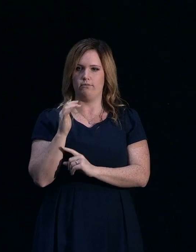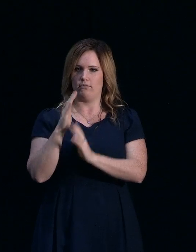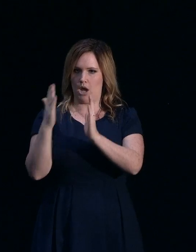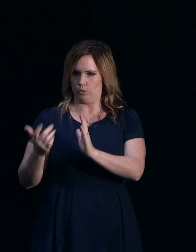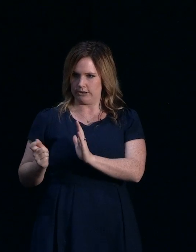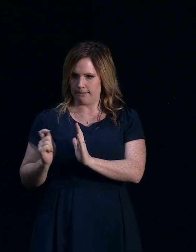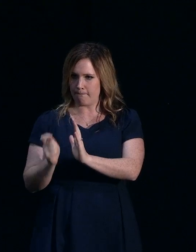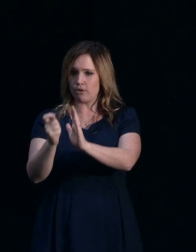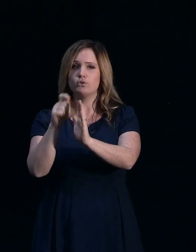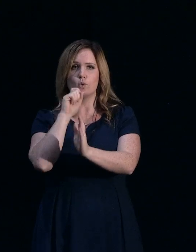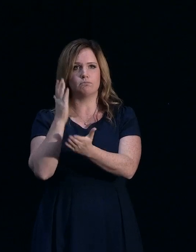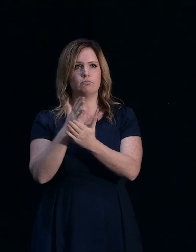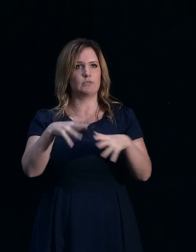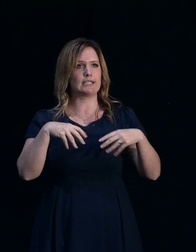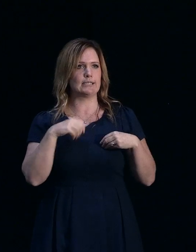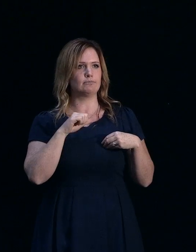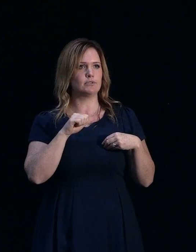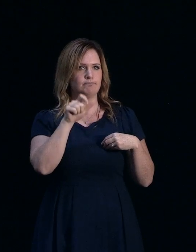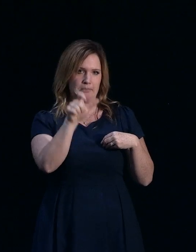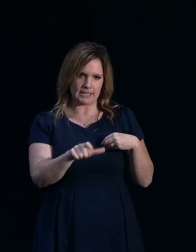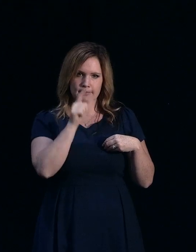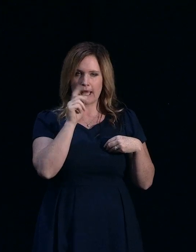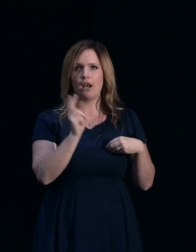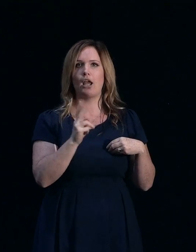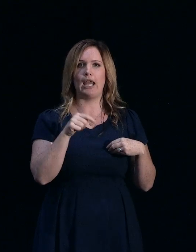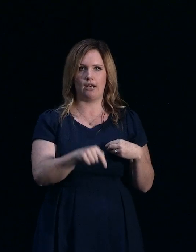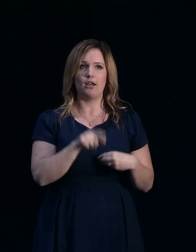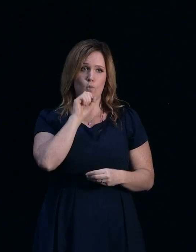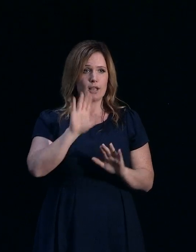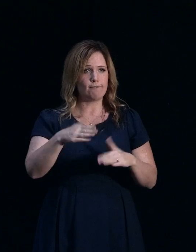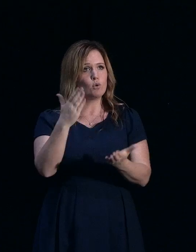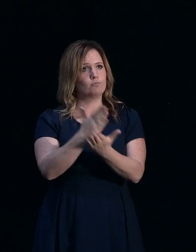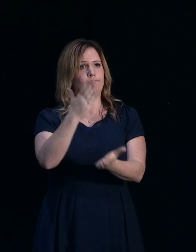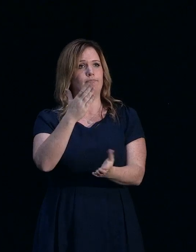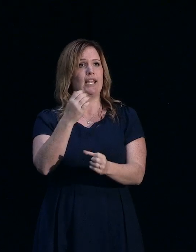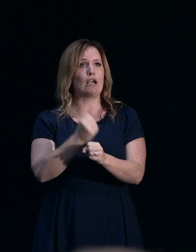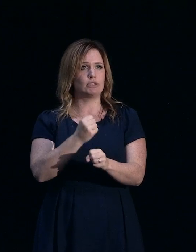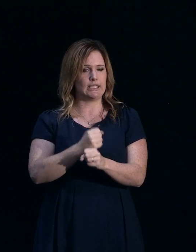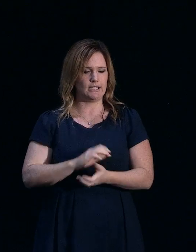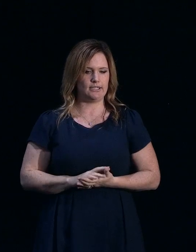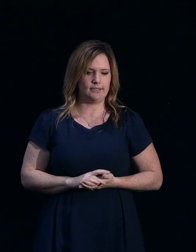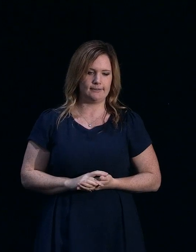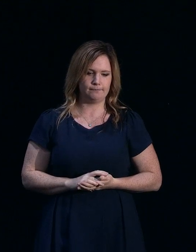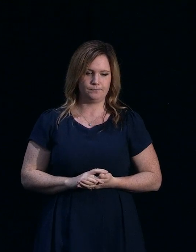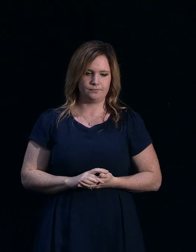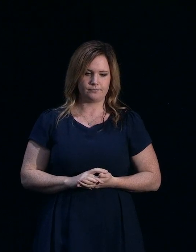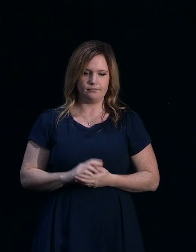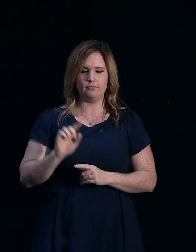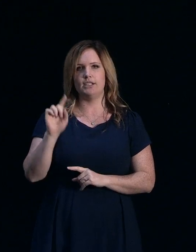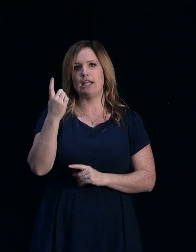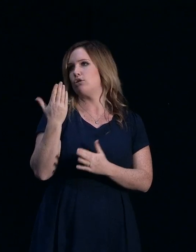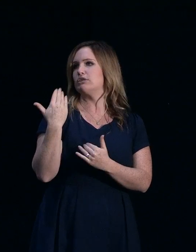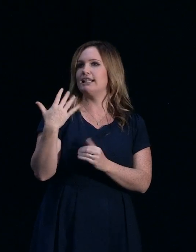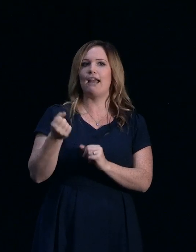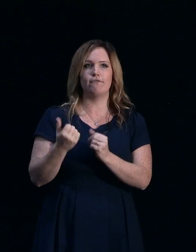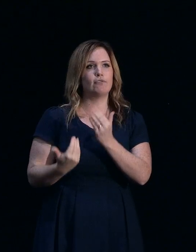we will definitely take you back again as well and we'll give you that guarantee. Tower has recently also just brought in insuring new